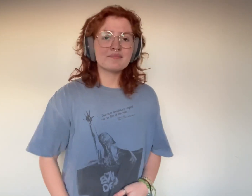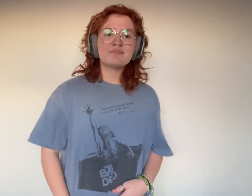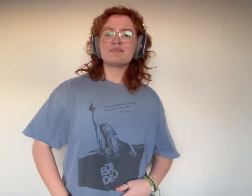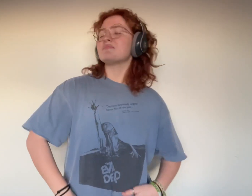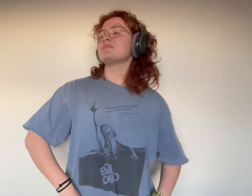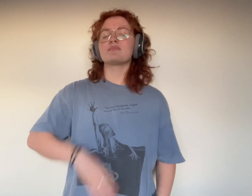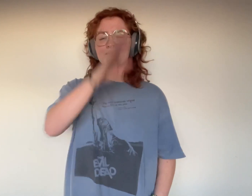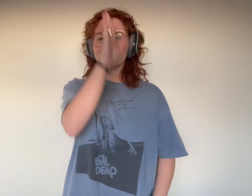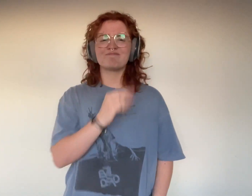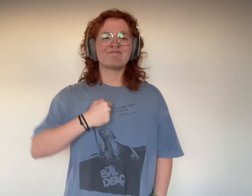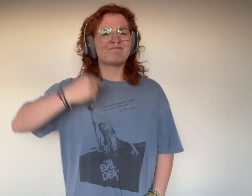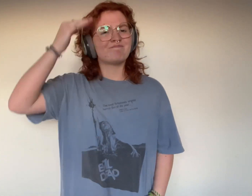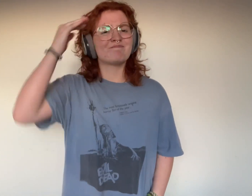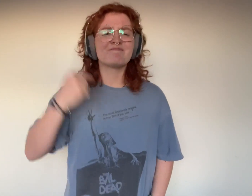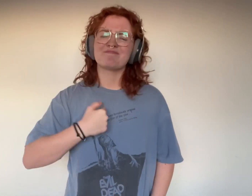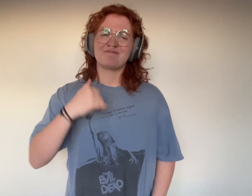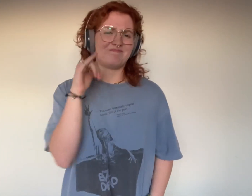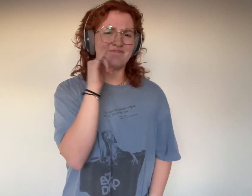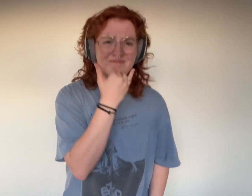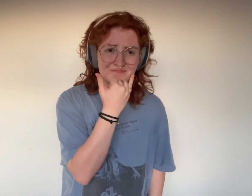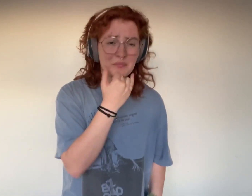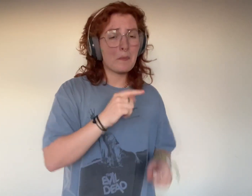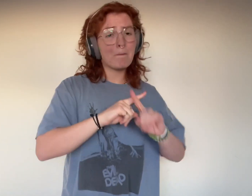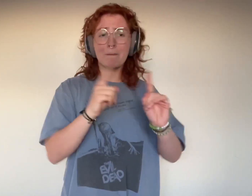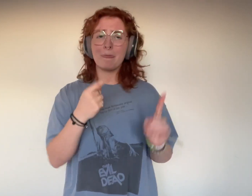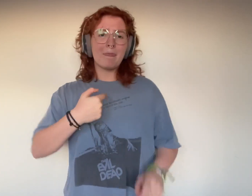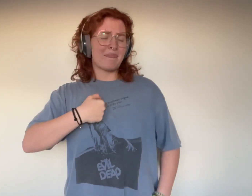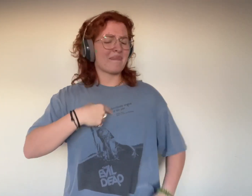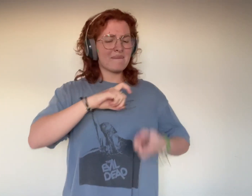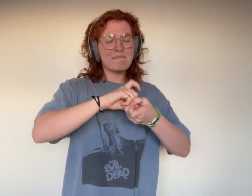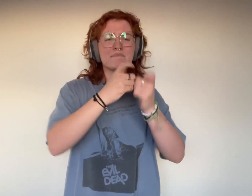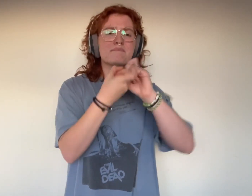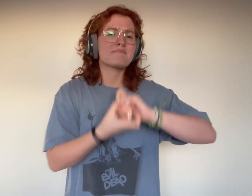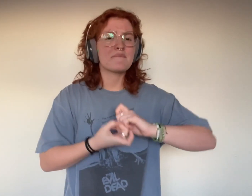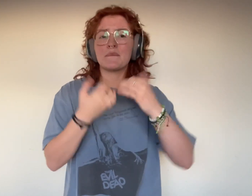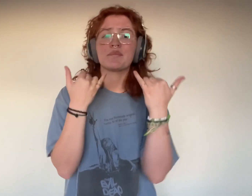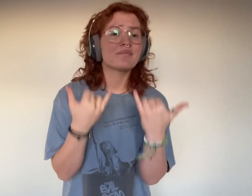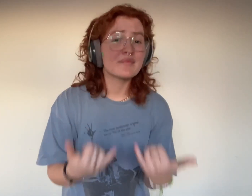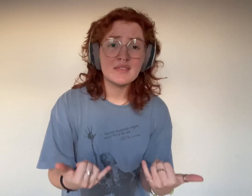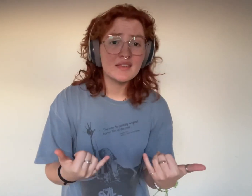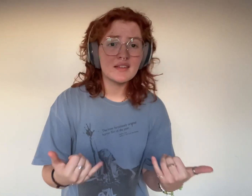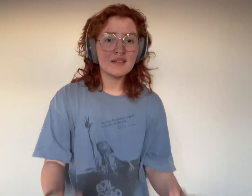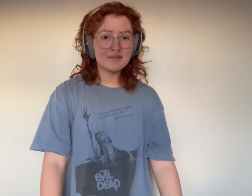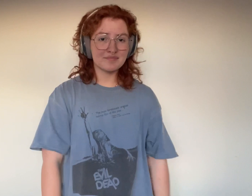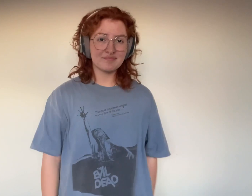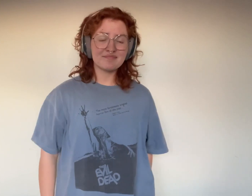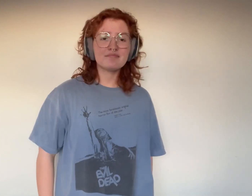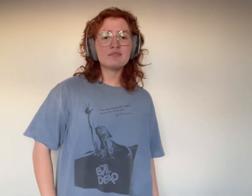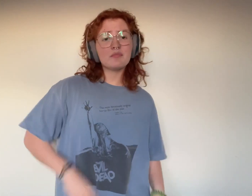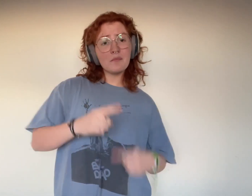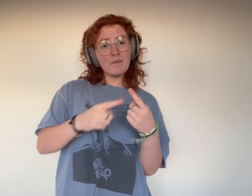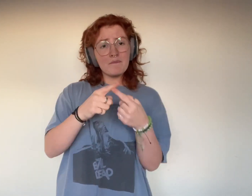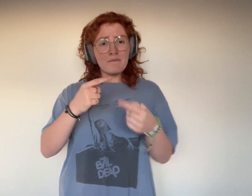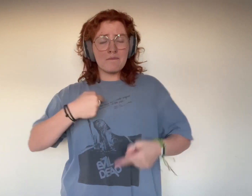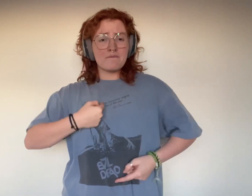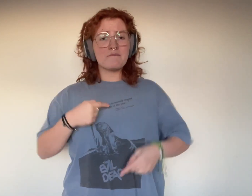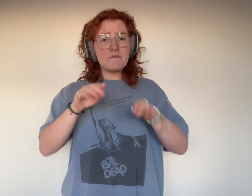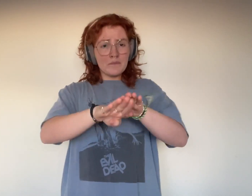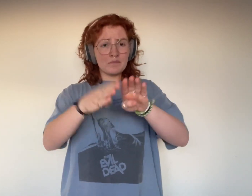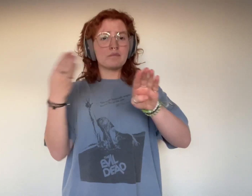know I've made mistakes, but I am different now I've changed when I open up your